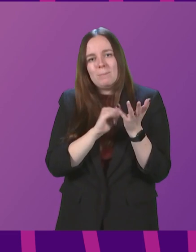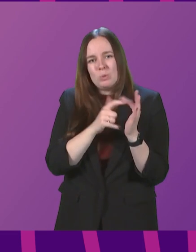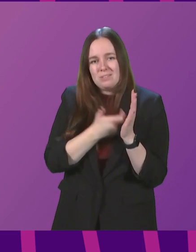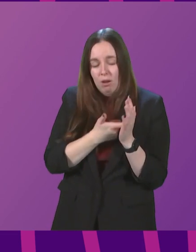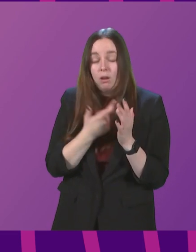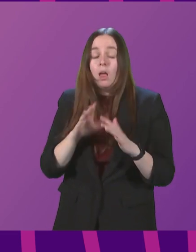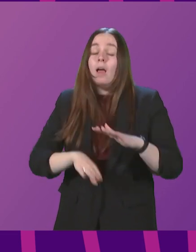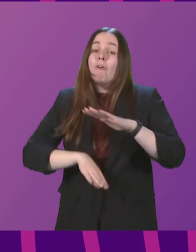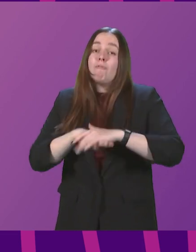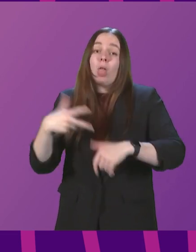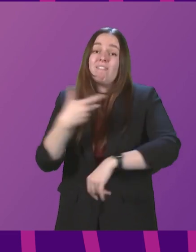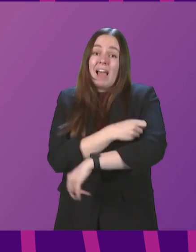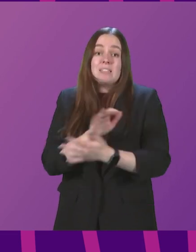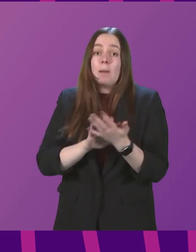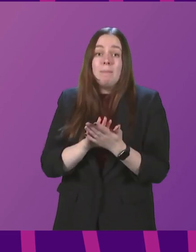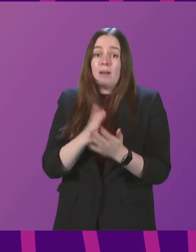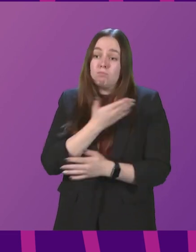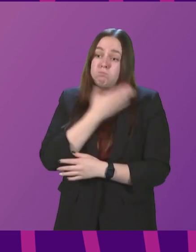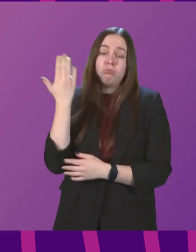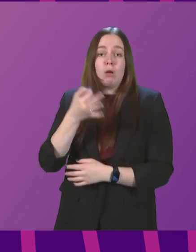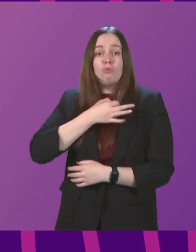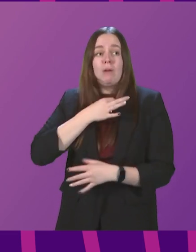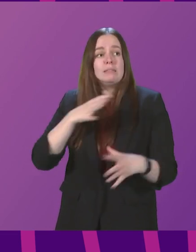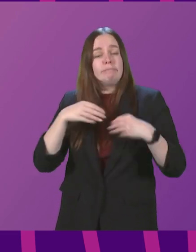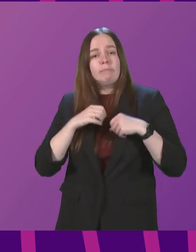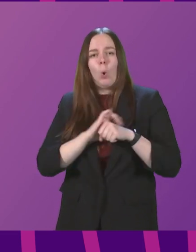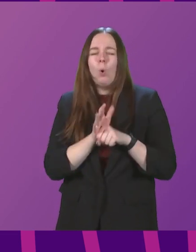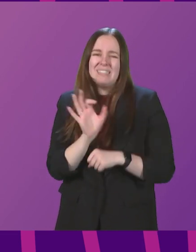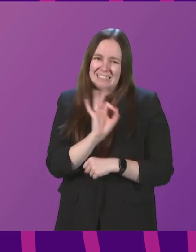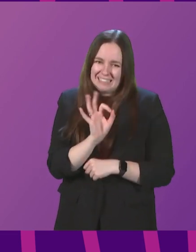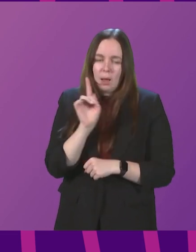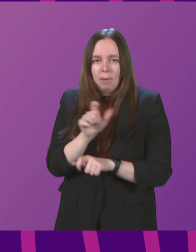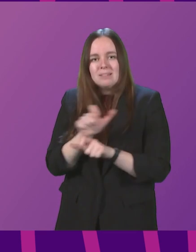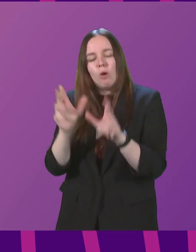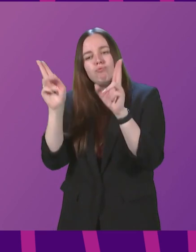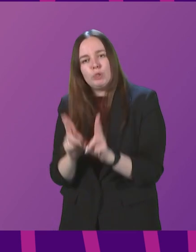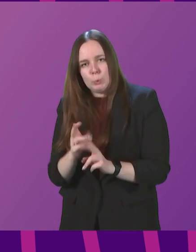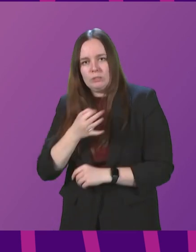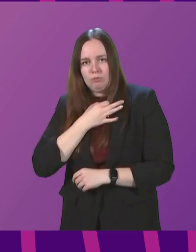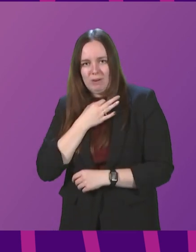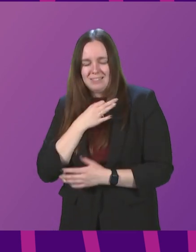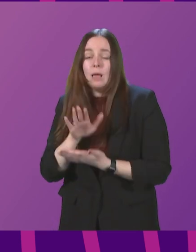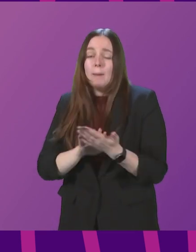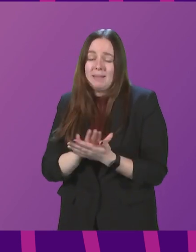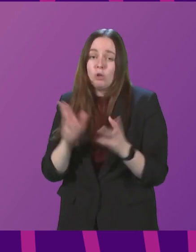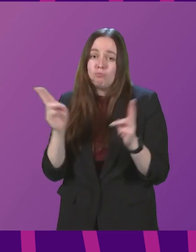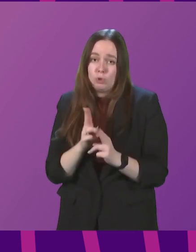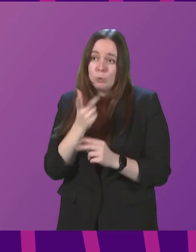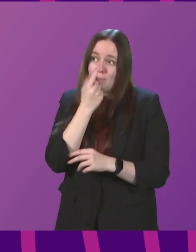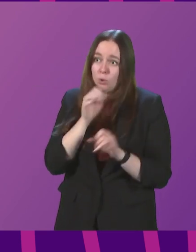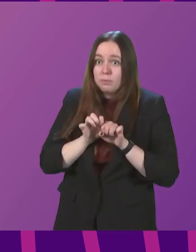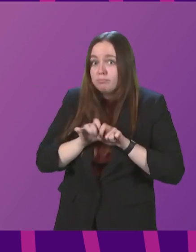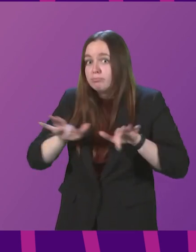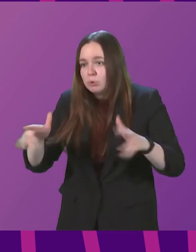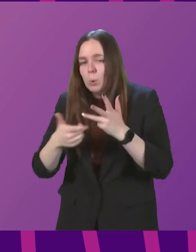fully vaccinated doesn't eradicate the risk for any of us of getting COVID, it does reduce that risk. And therefore, it also reduces the risk of us passing it